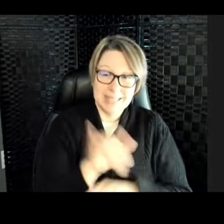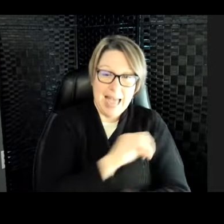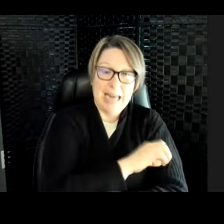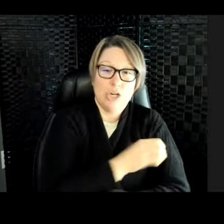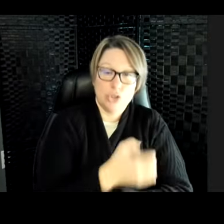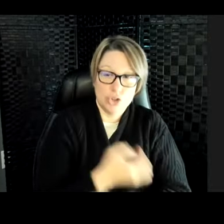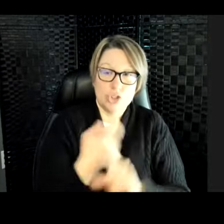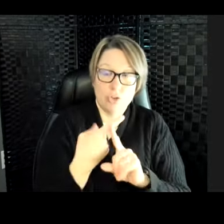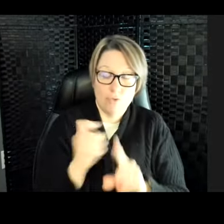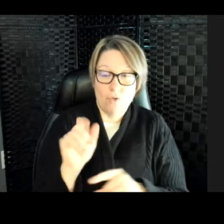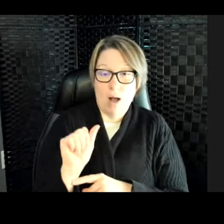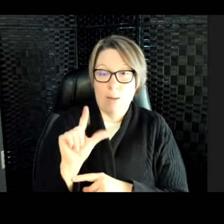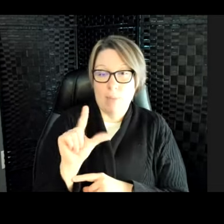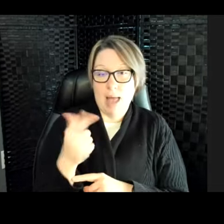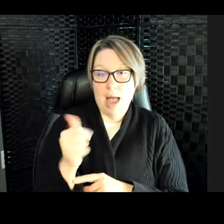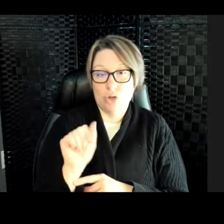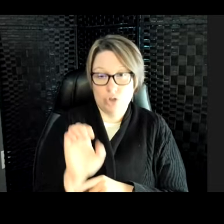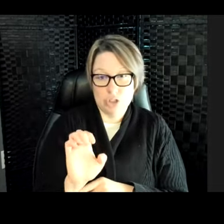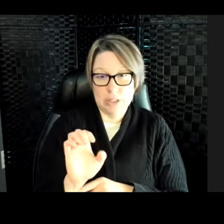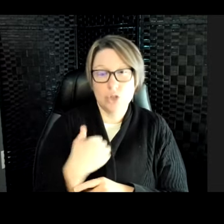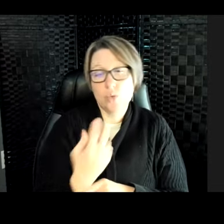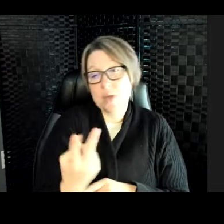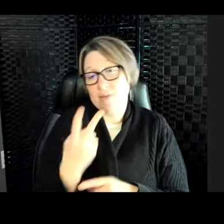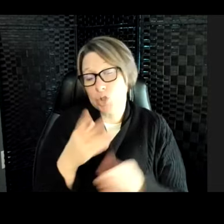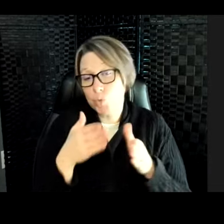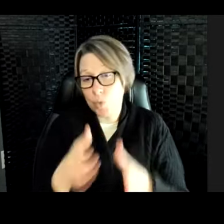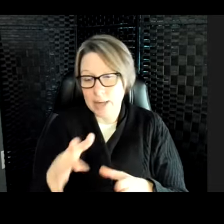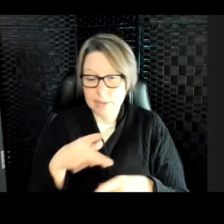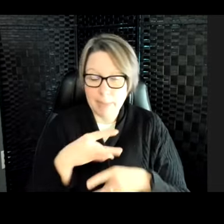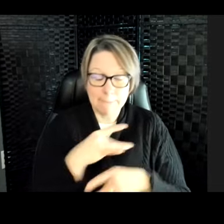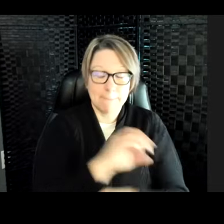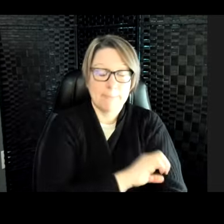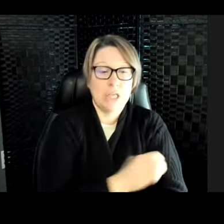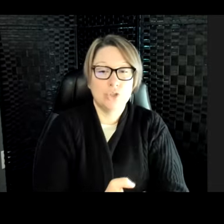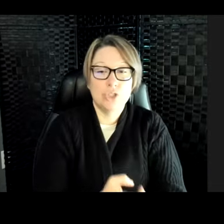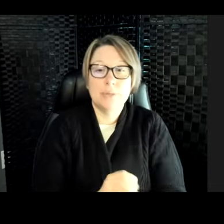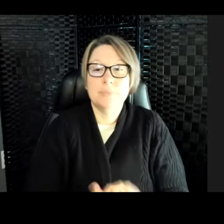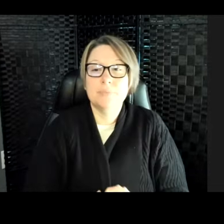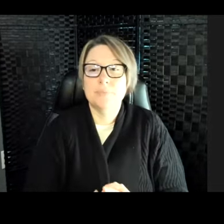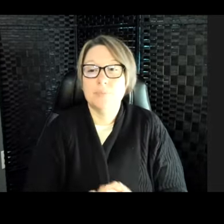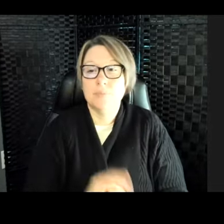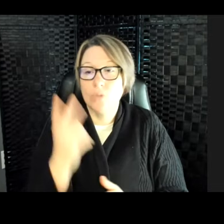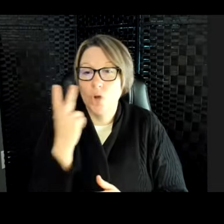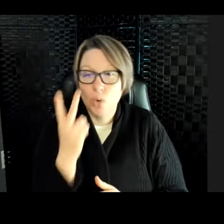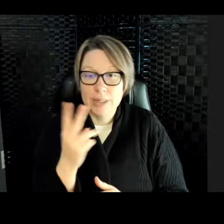So they kind of have two ways of getting energy. And you can see all this nice healthy coral in here.